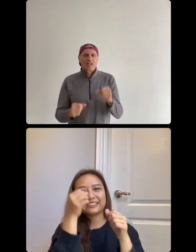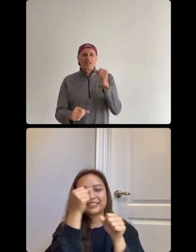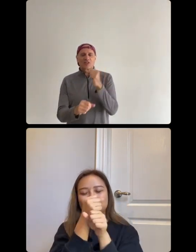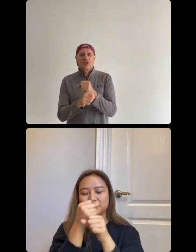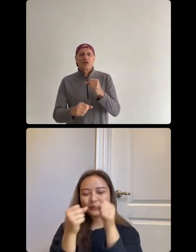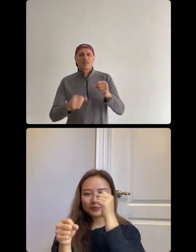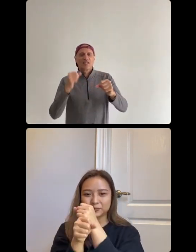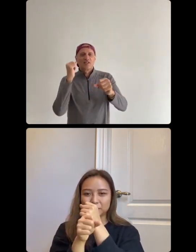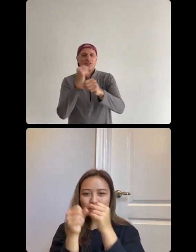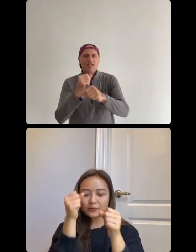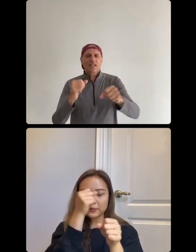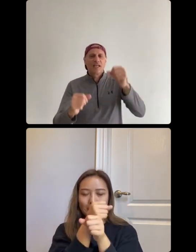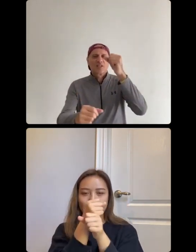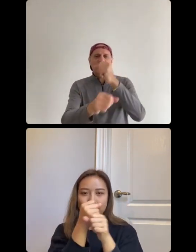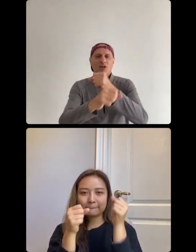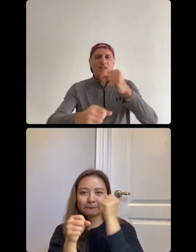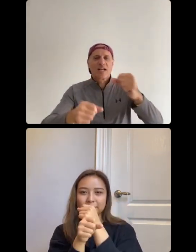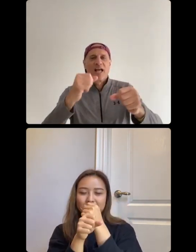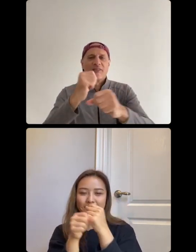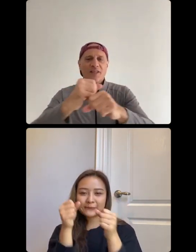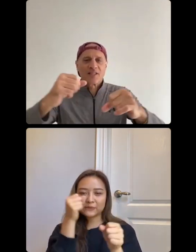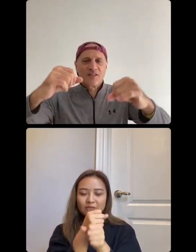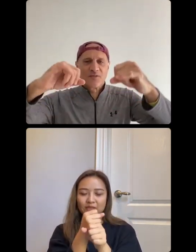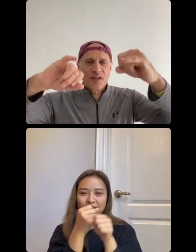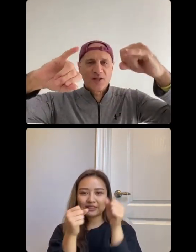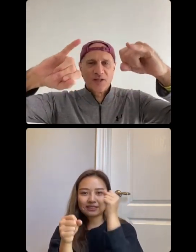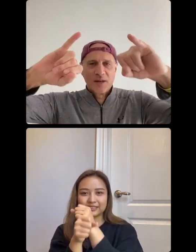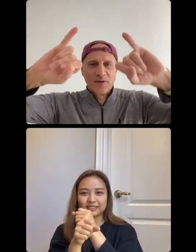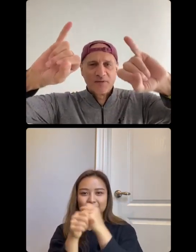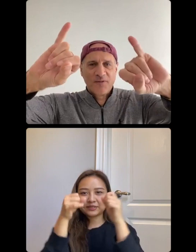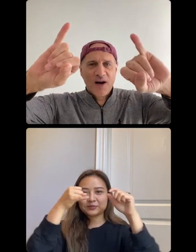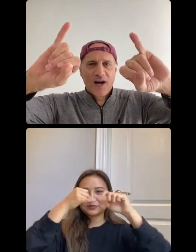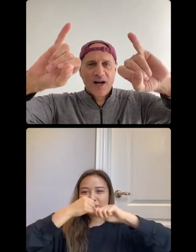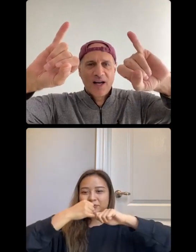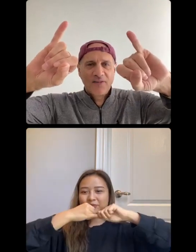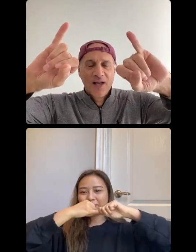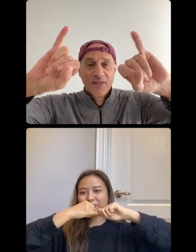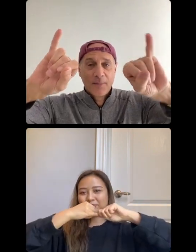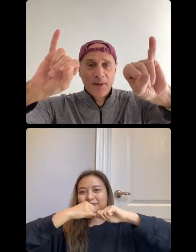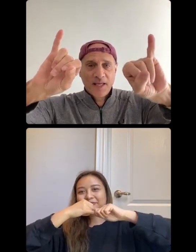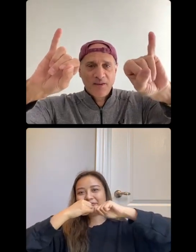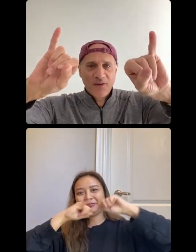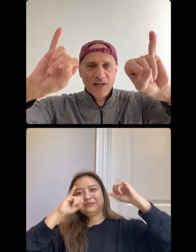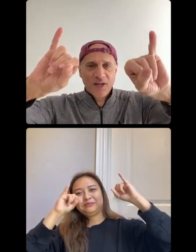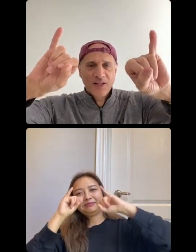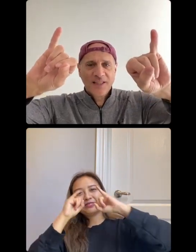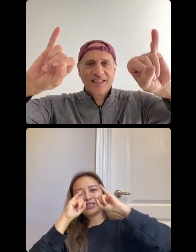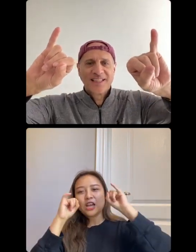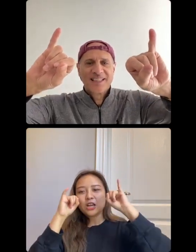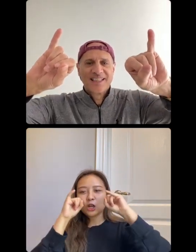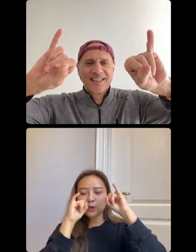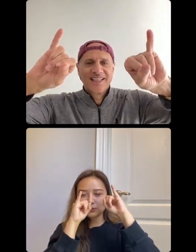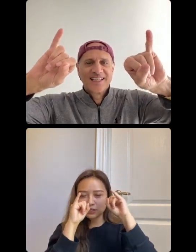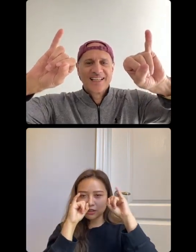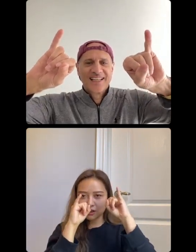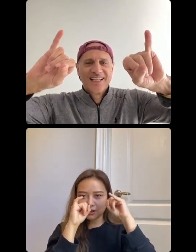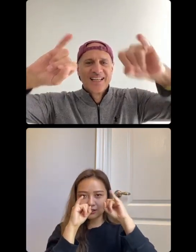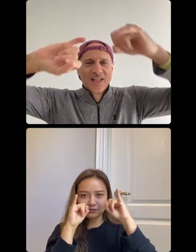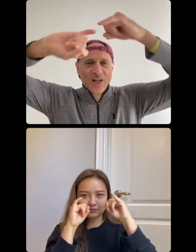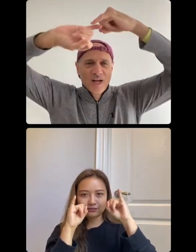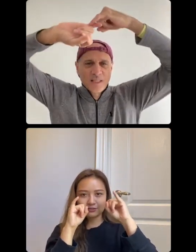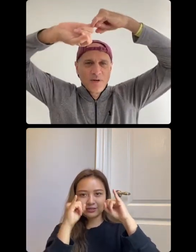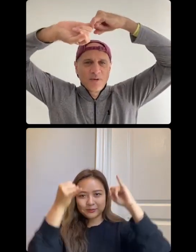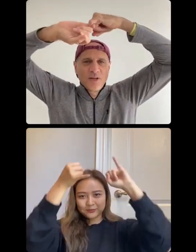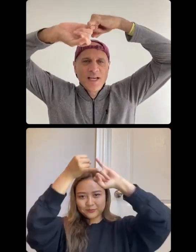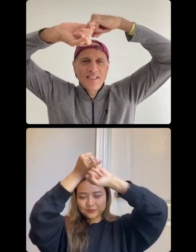stonk, stonk. stonk. And this is finger number five. The pinky finger. Lock